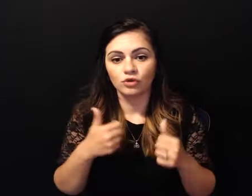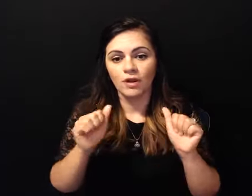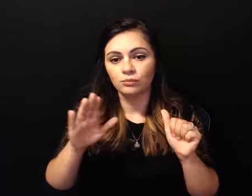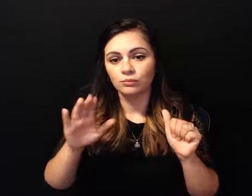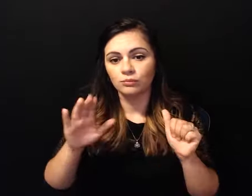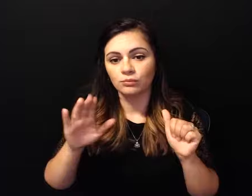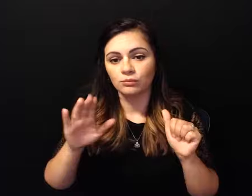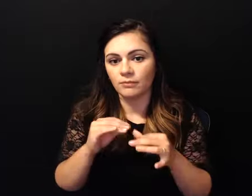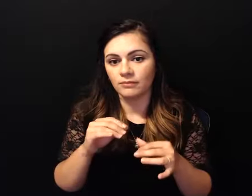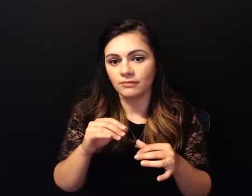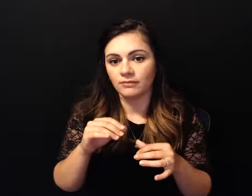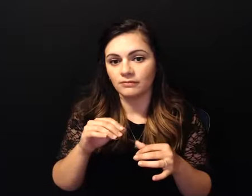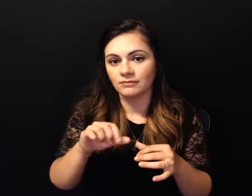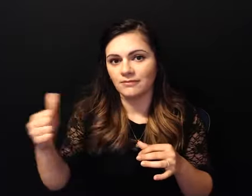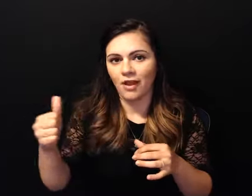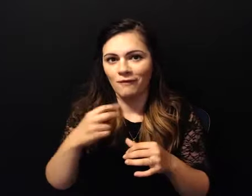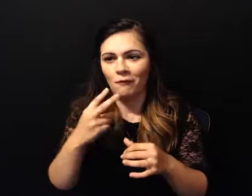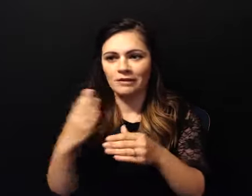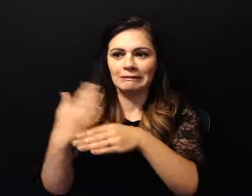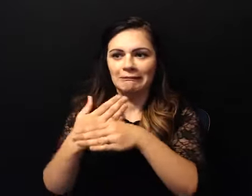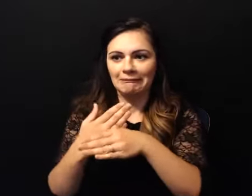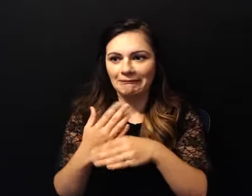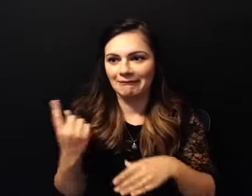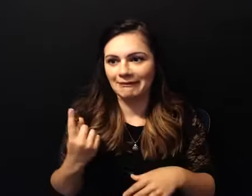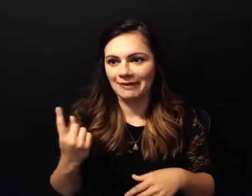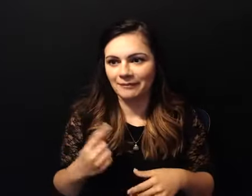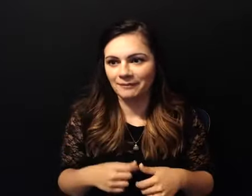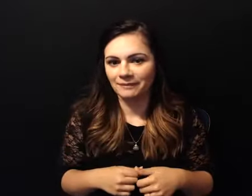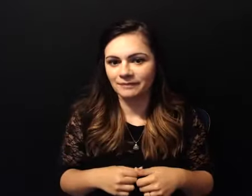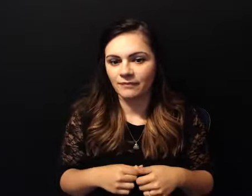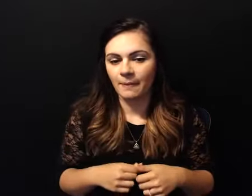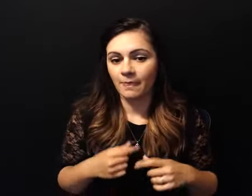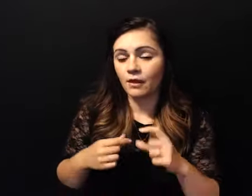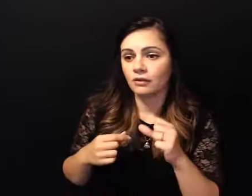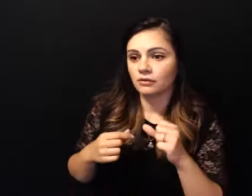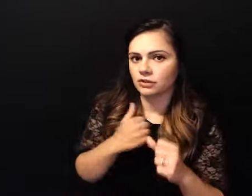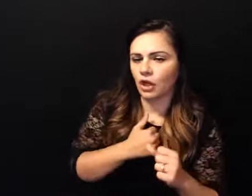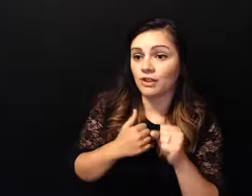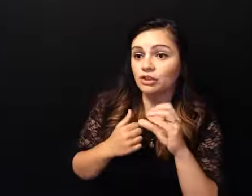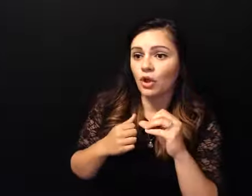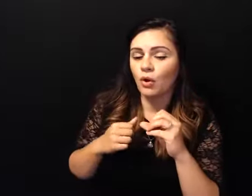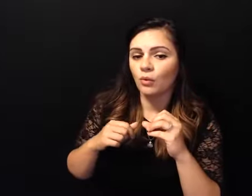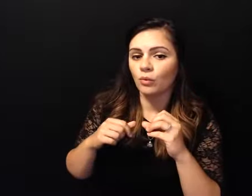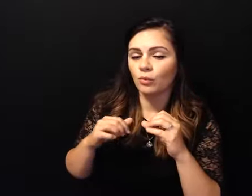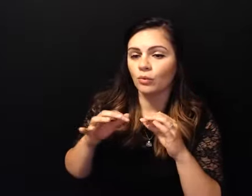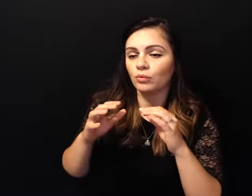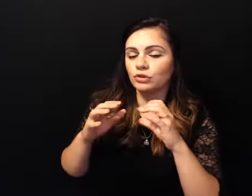uh sorry so when she left um or when i hung up with her on the phone i